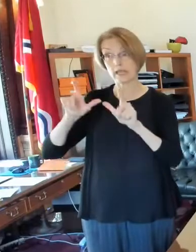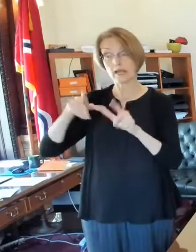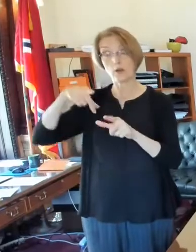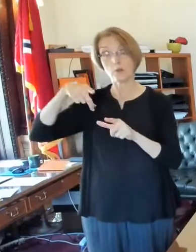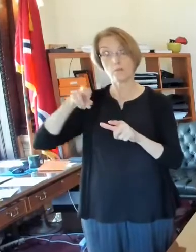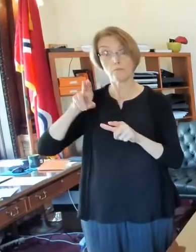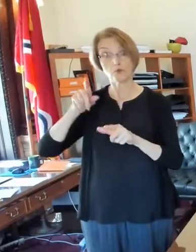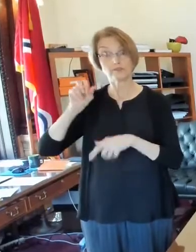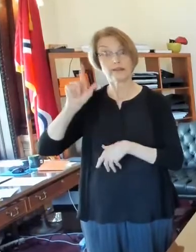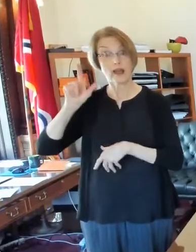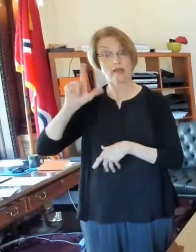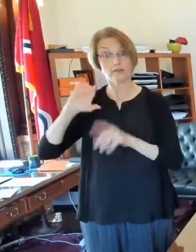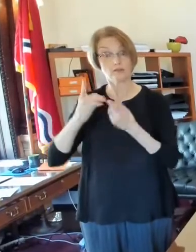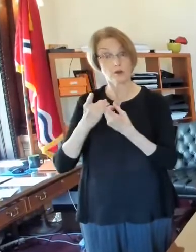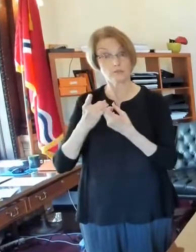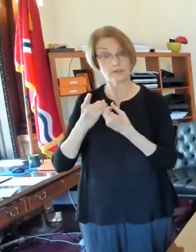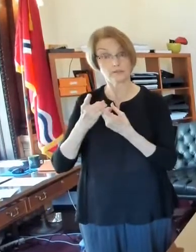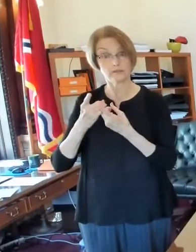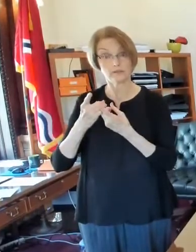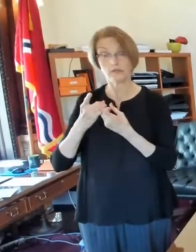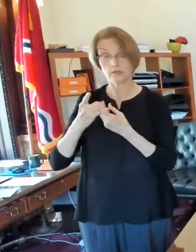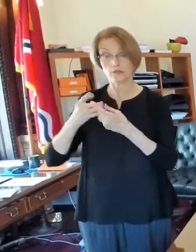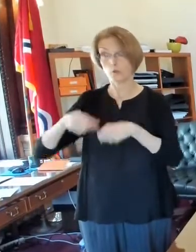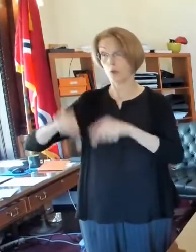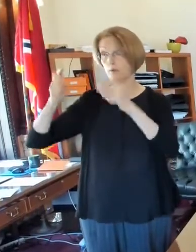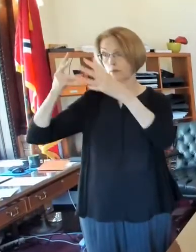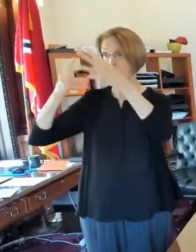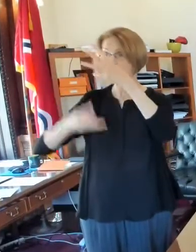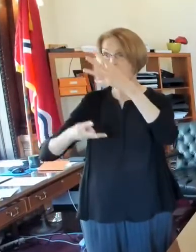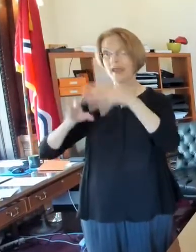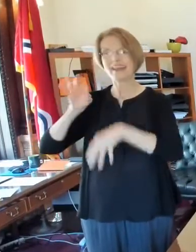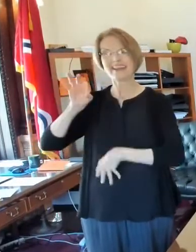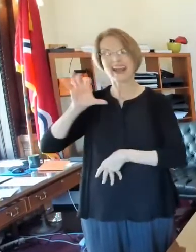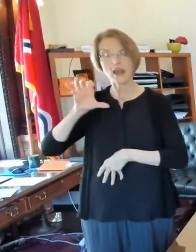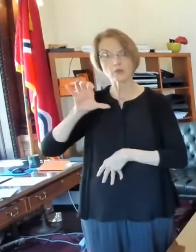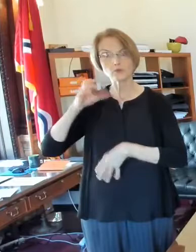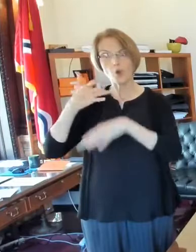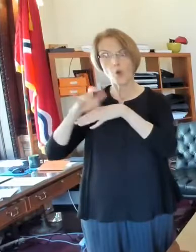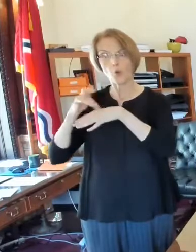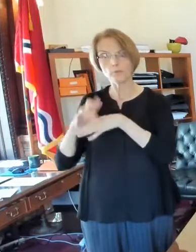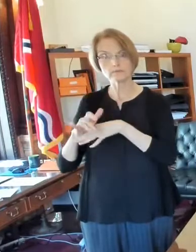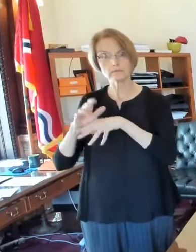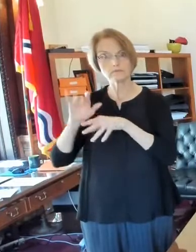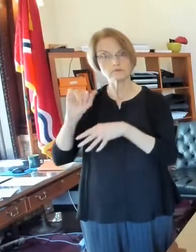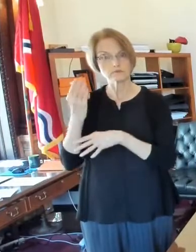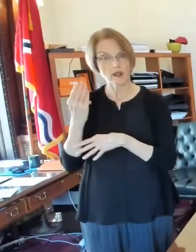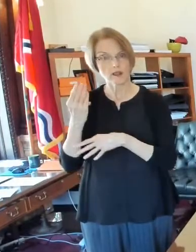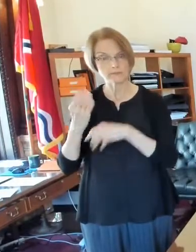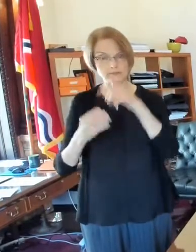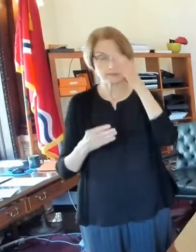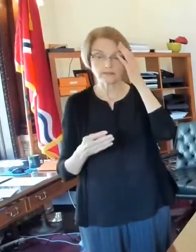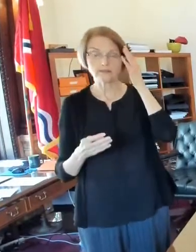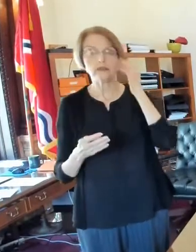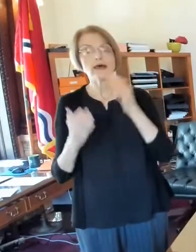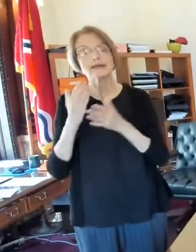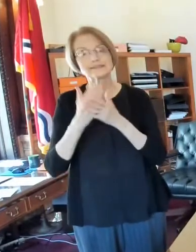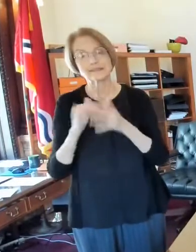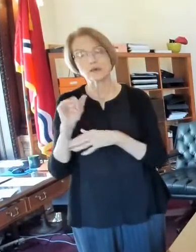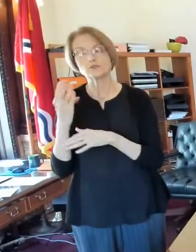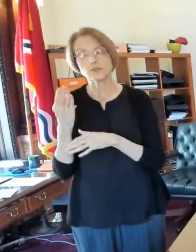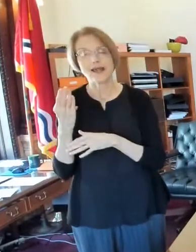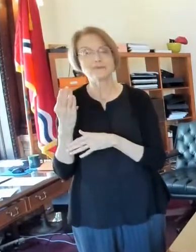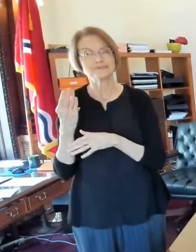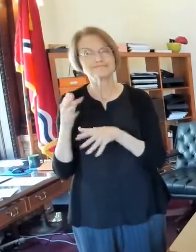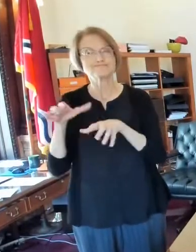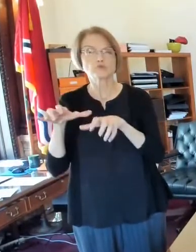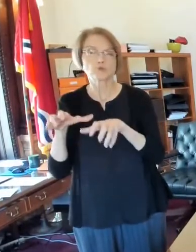you'll see all the open, we have about 900 open positions. Now, some, on some positions we have a hiring